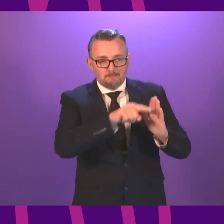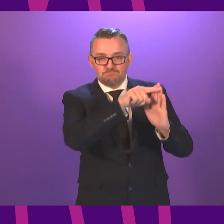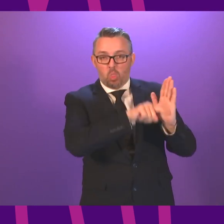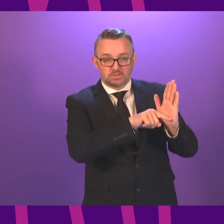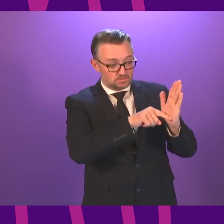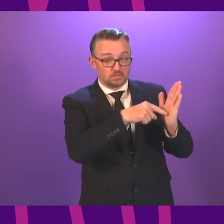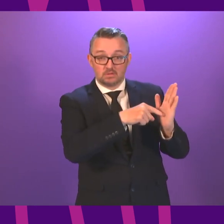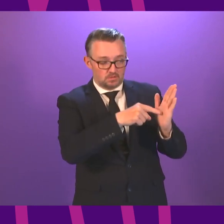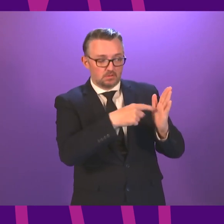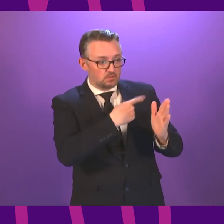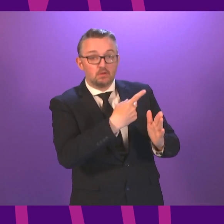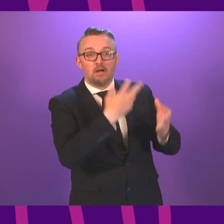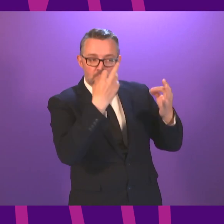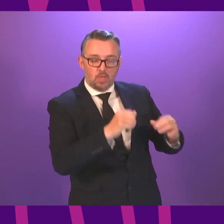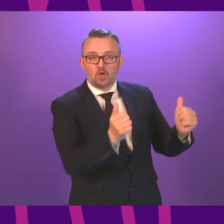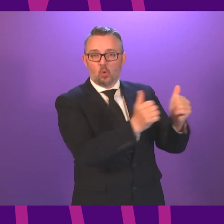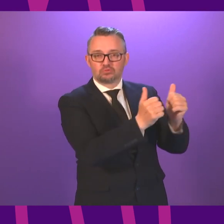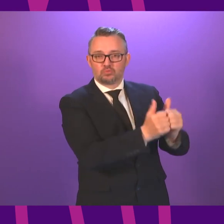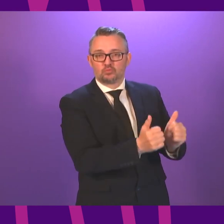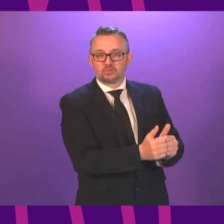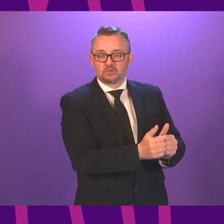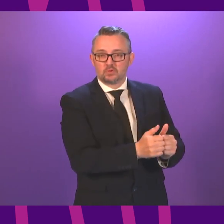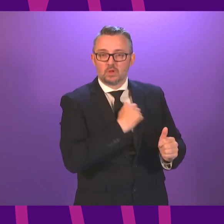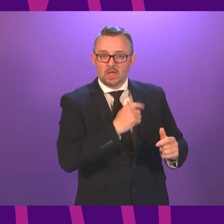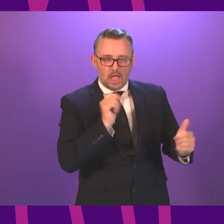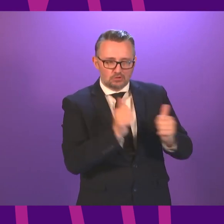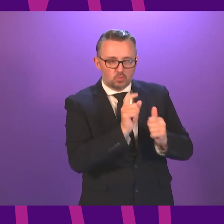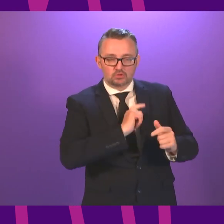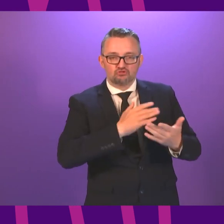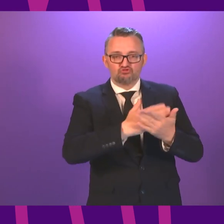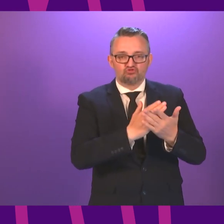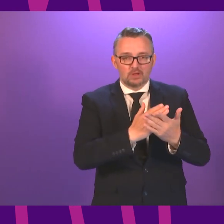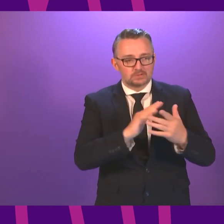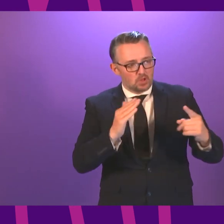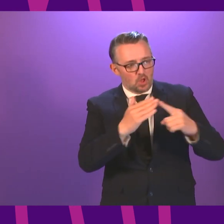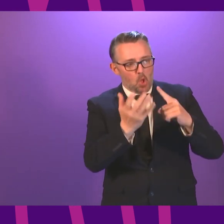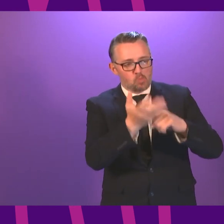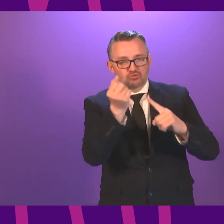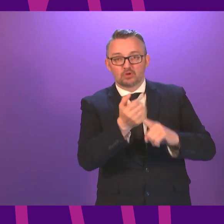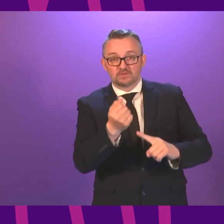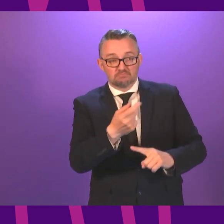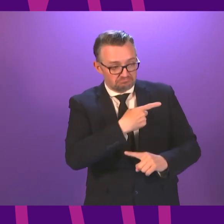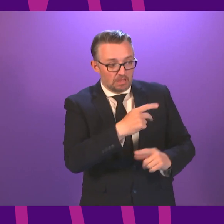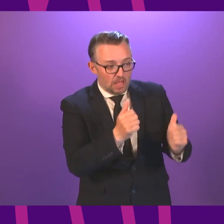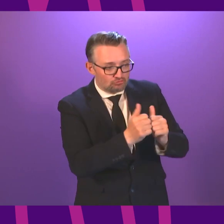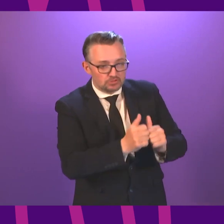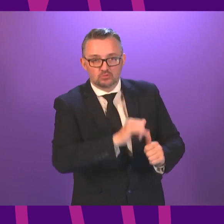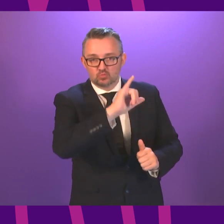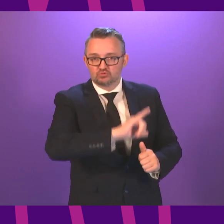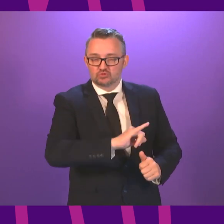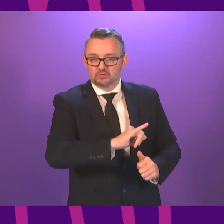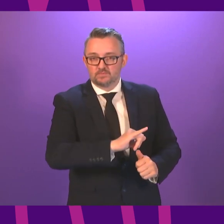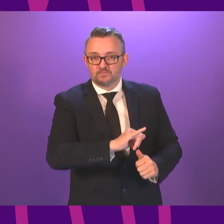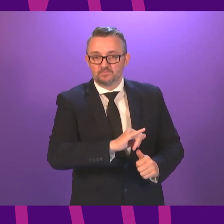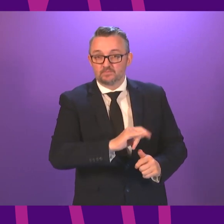formally co-operate and, within each, identify the shared objectives and policy initiatives we would be agreeing to work together on.